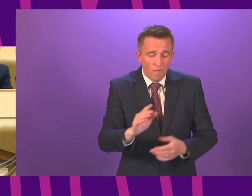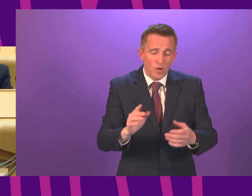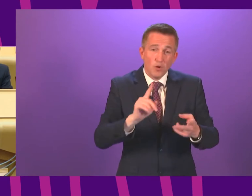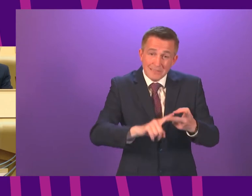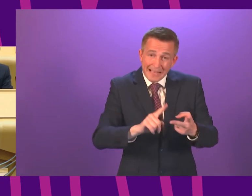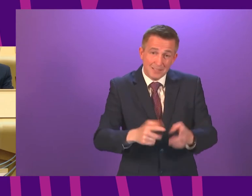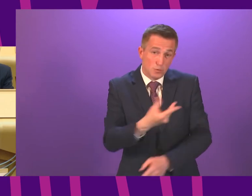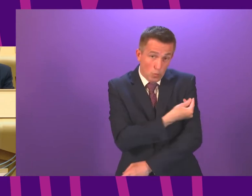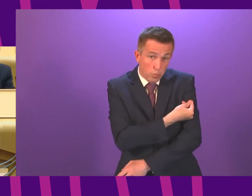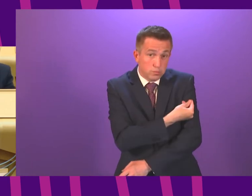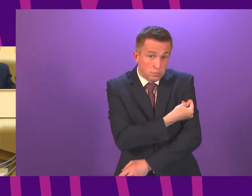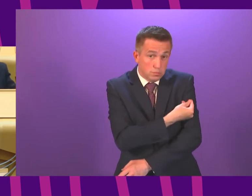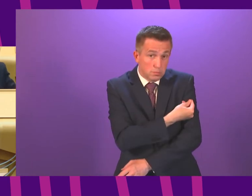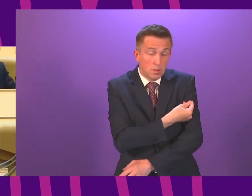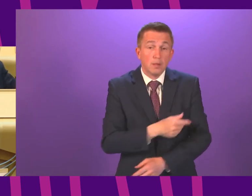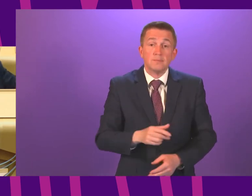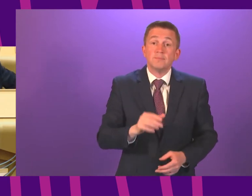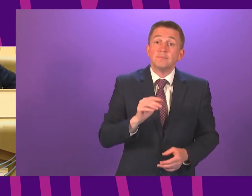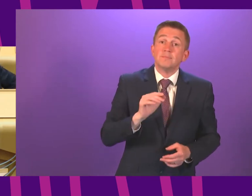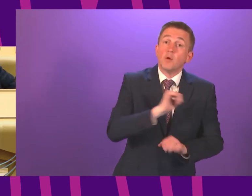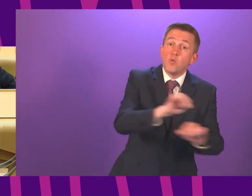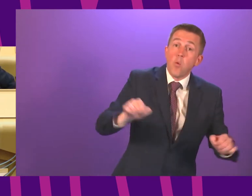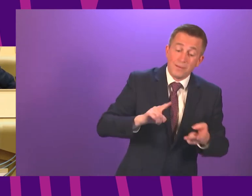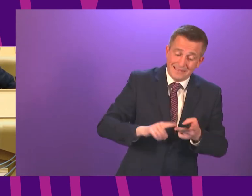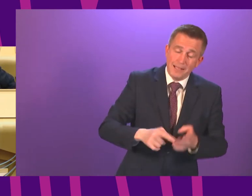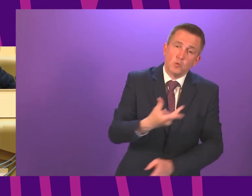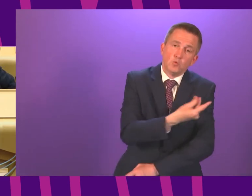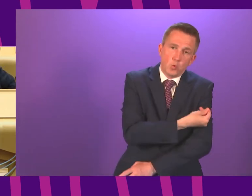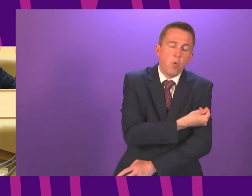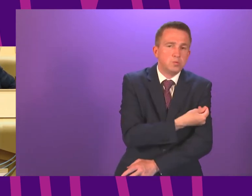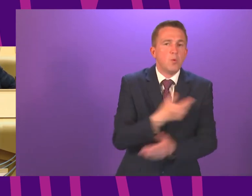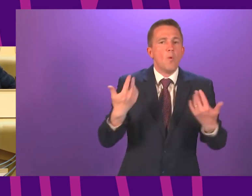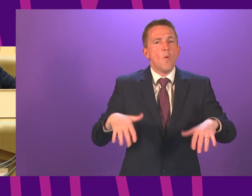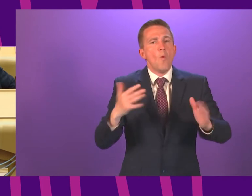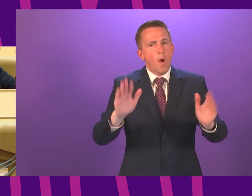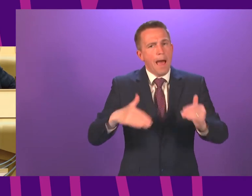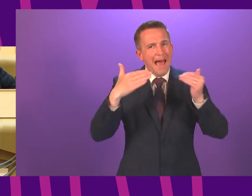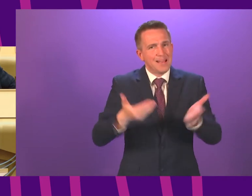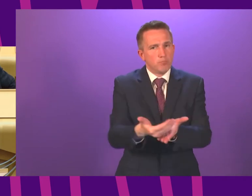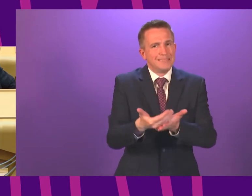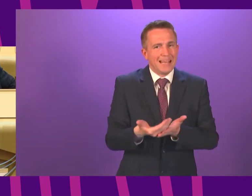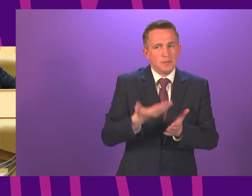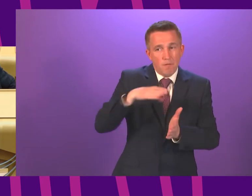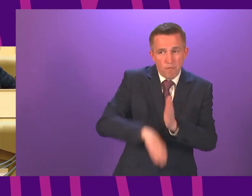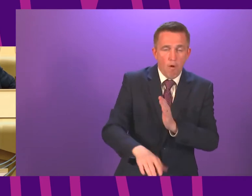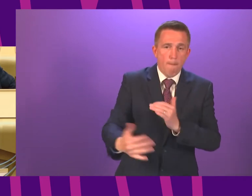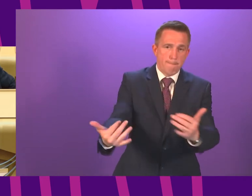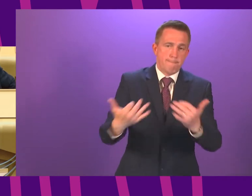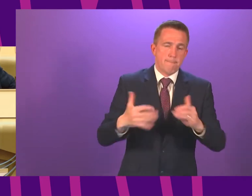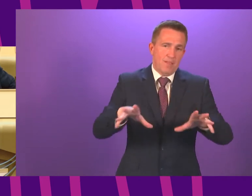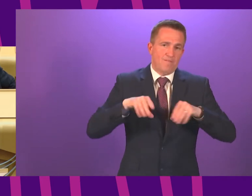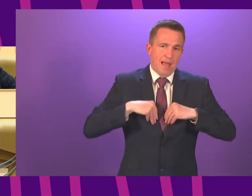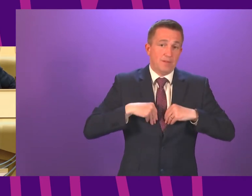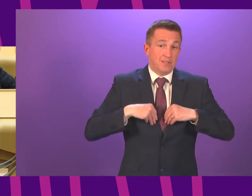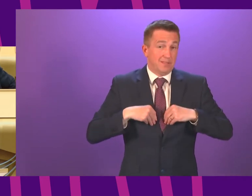to repeat what I said earlier. Second doses are vital in providing substantial protection against the virus and in particular